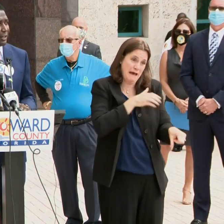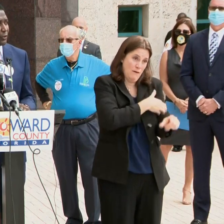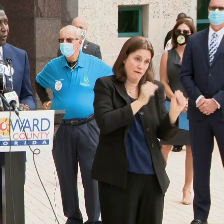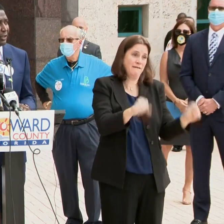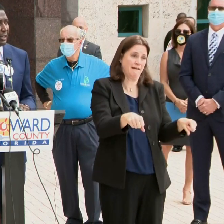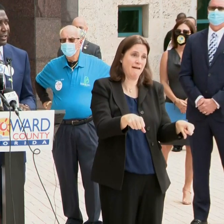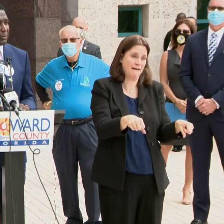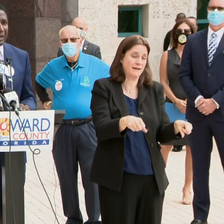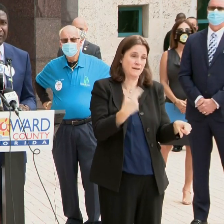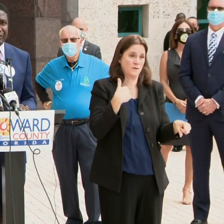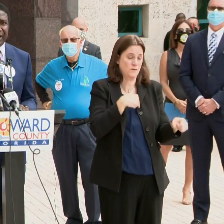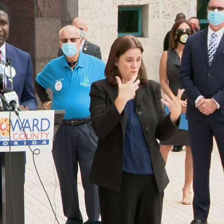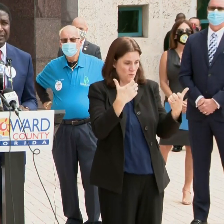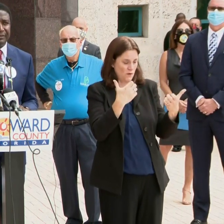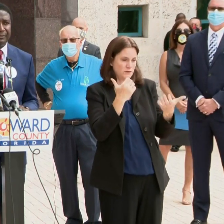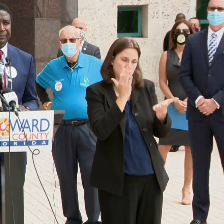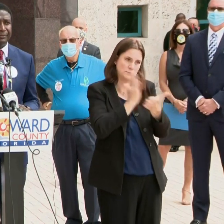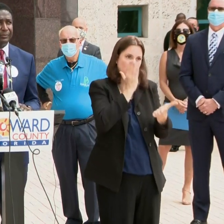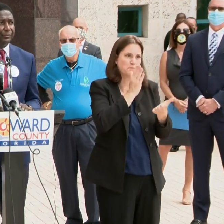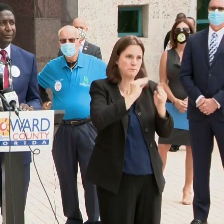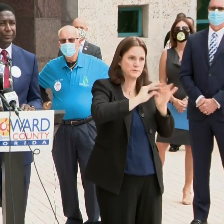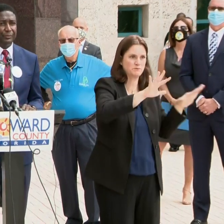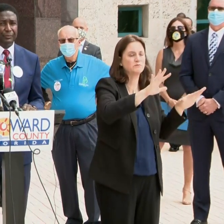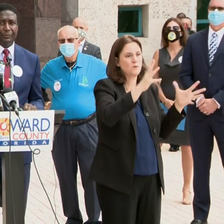for controlling the spread of this virus.